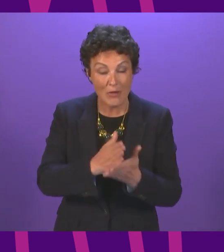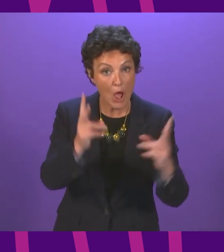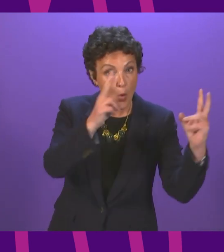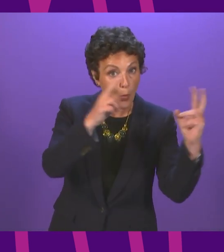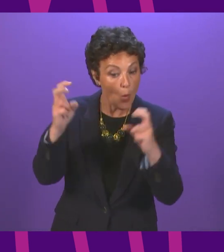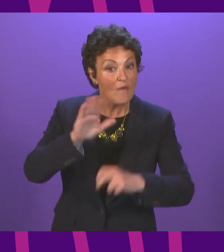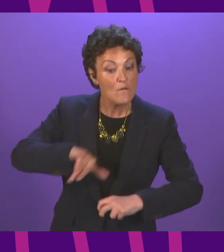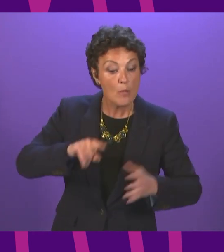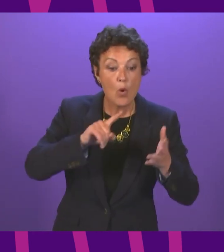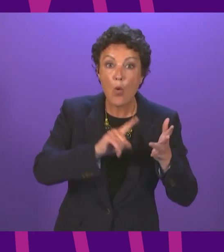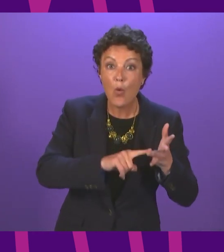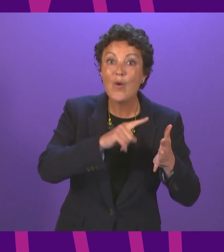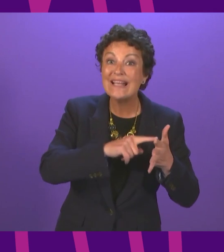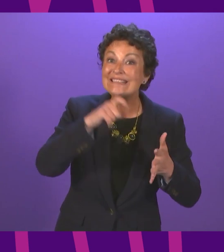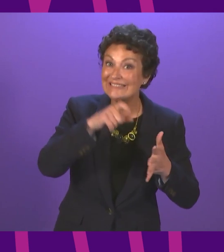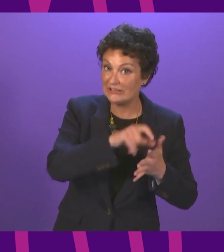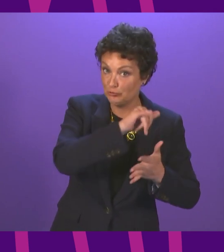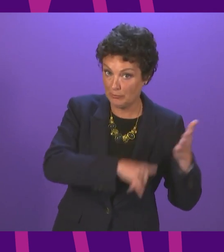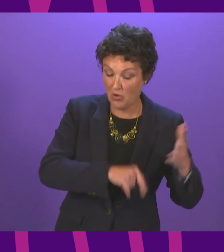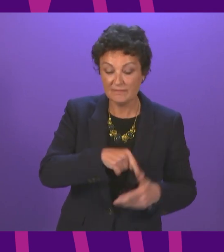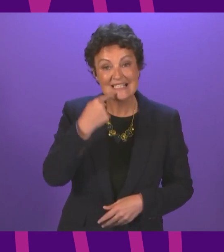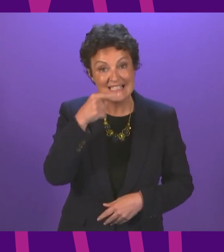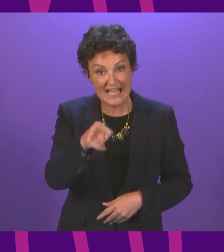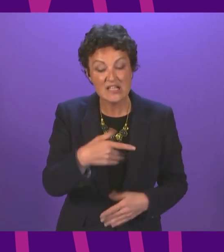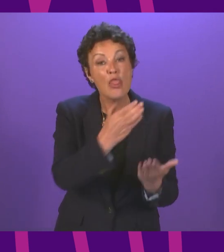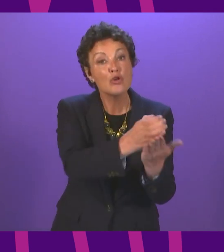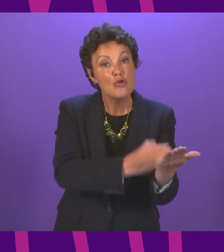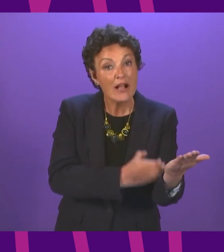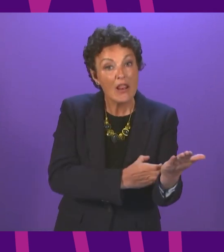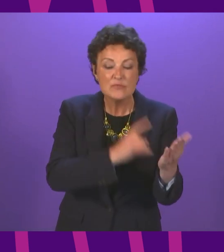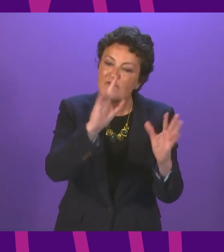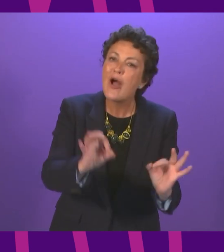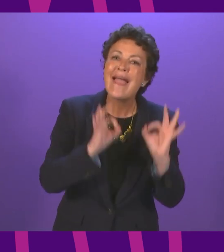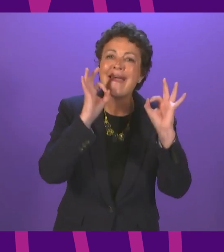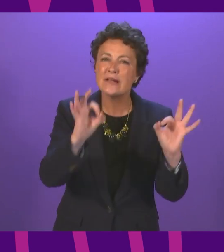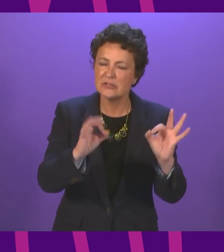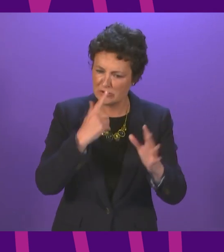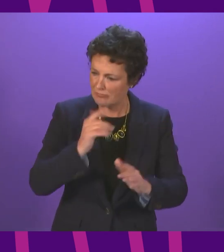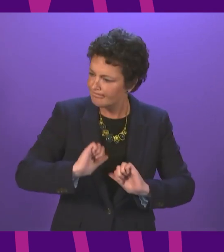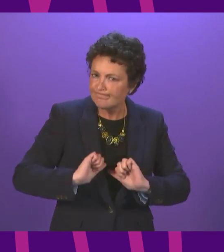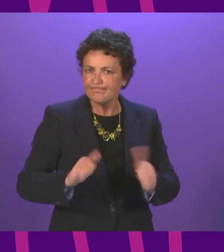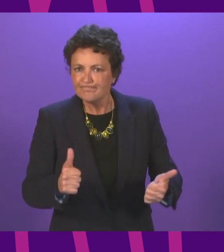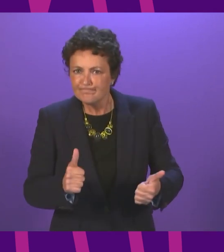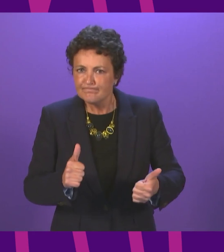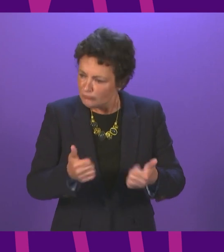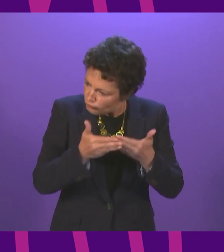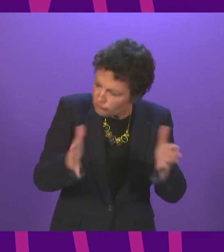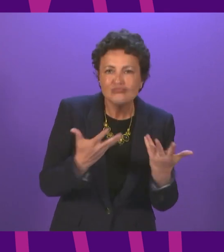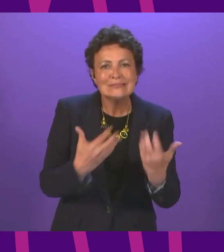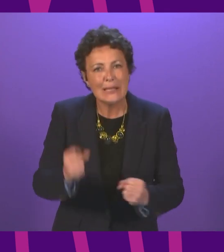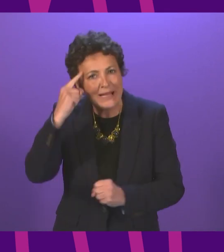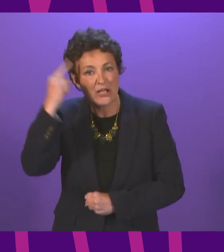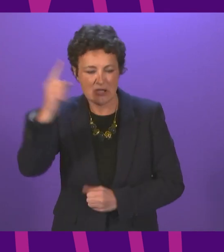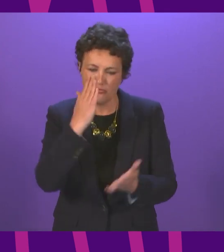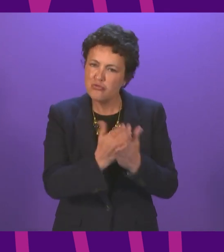report. Curriculum for Excellence continues to be a bold and widely supported initiative. It is an